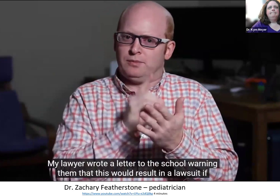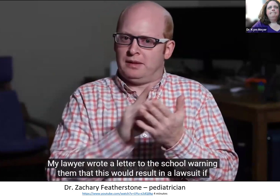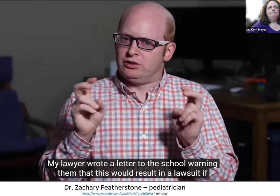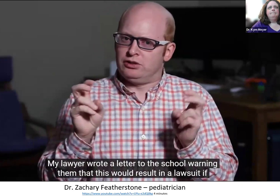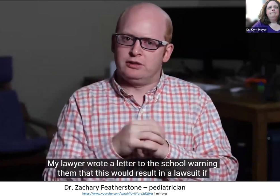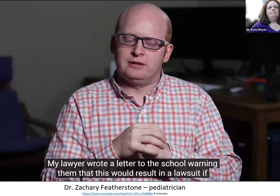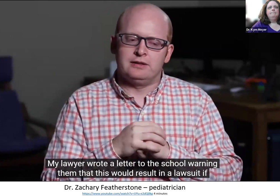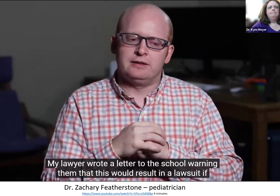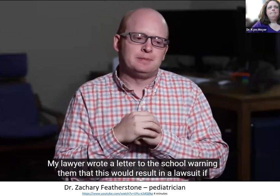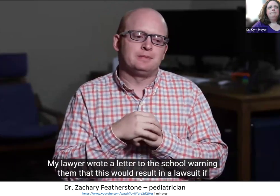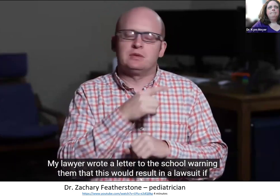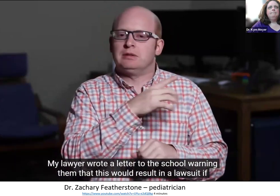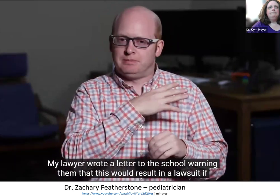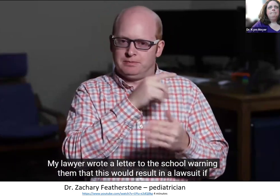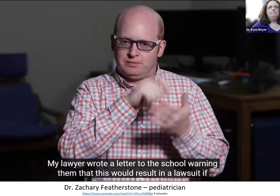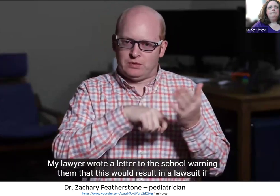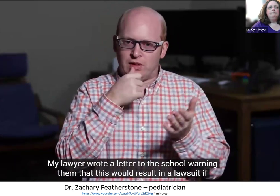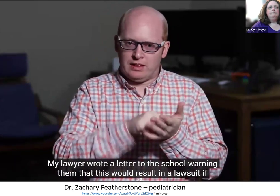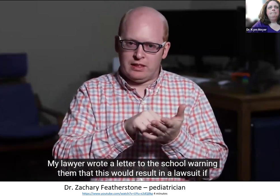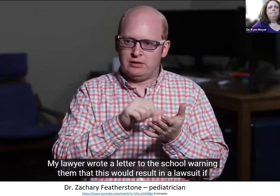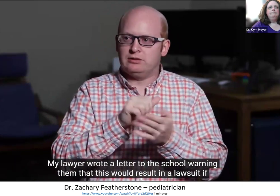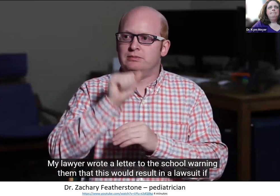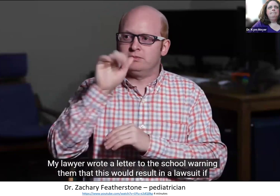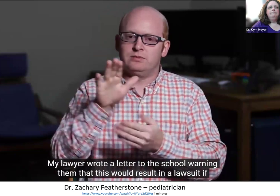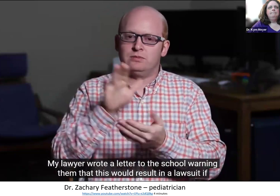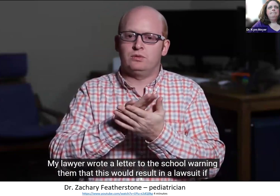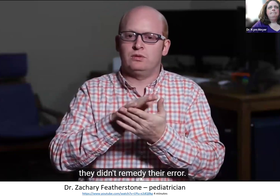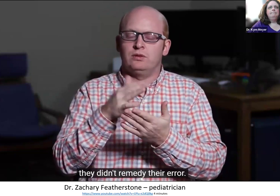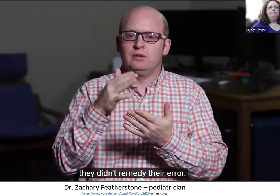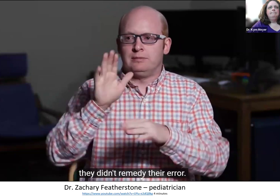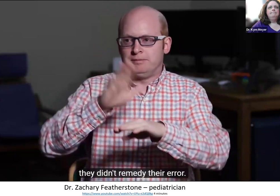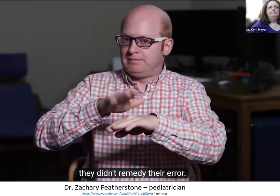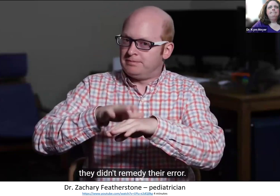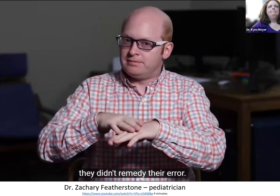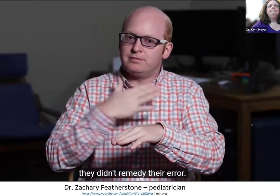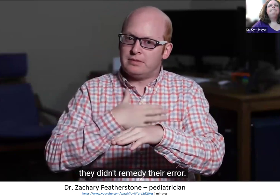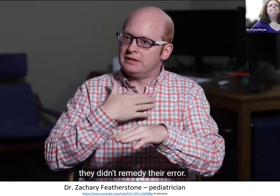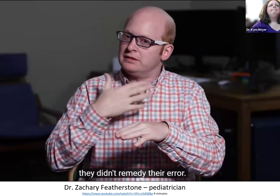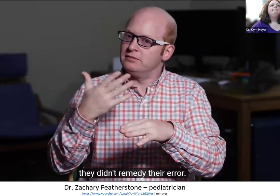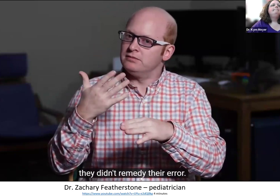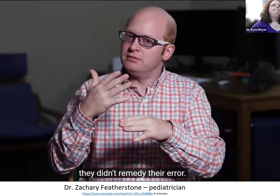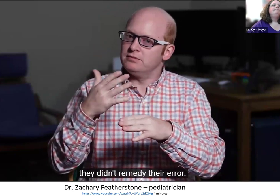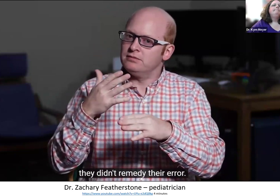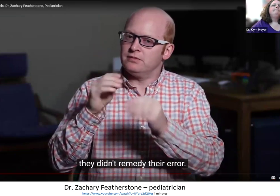My lawyer wrote a letter to the school warning them that this would result in a lawsuit if they didn't remedy their error.